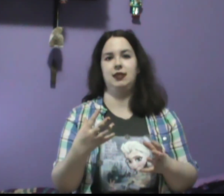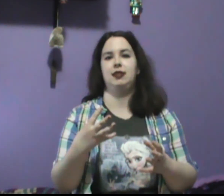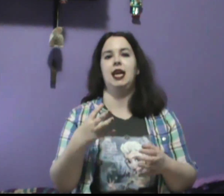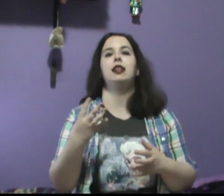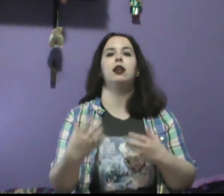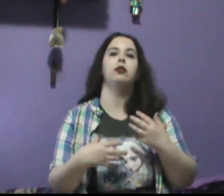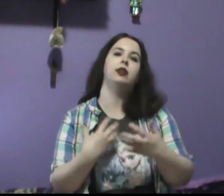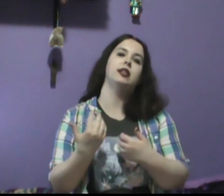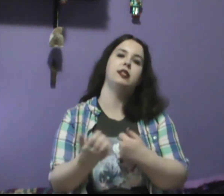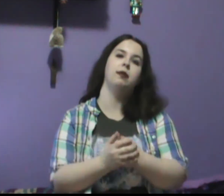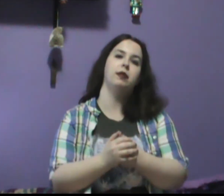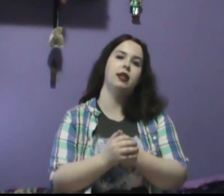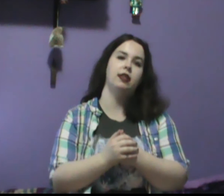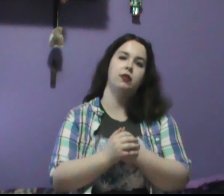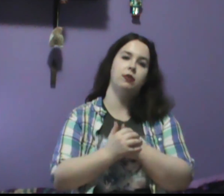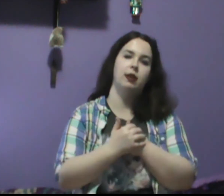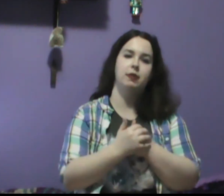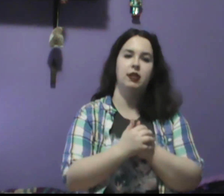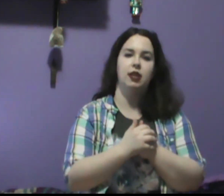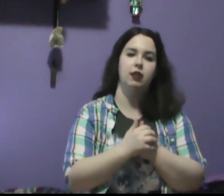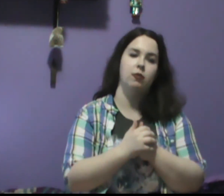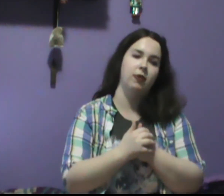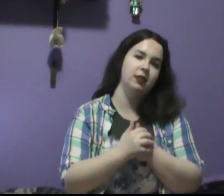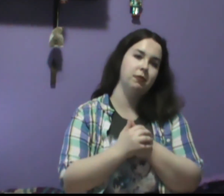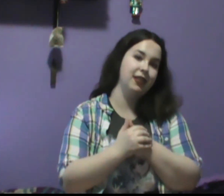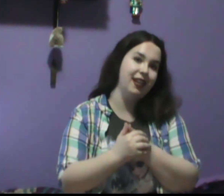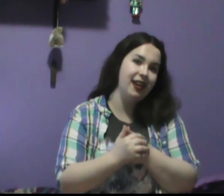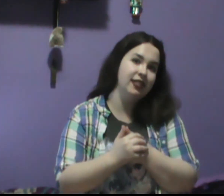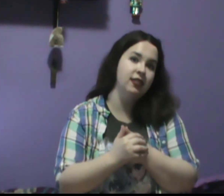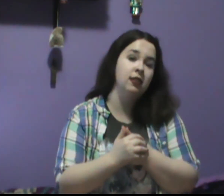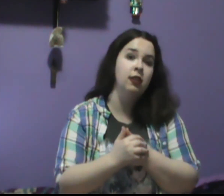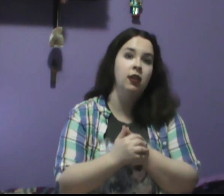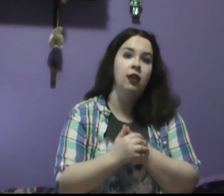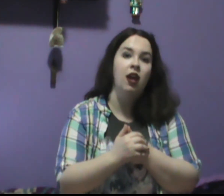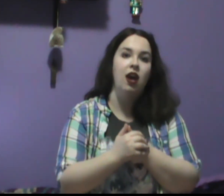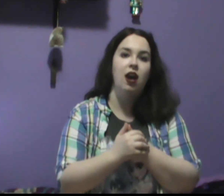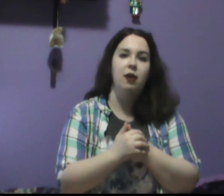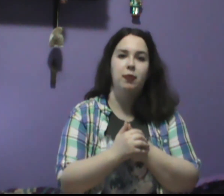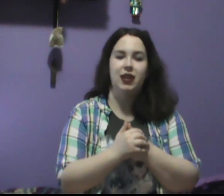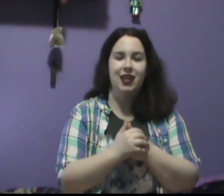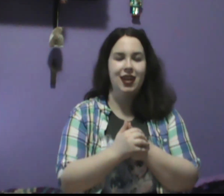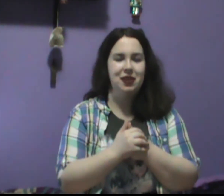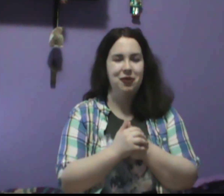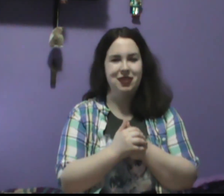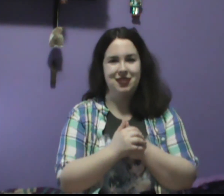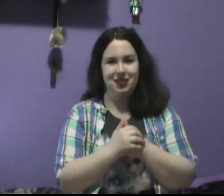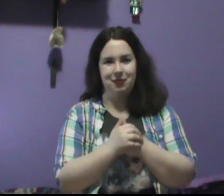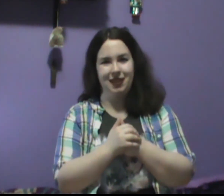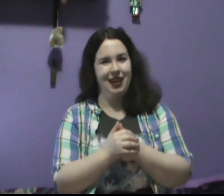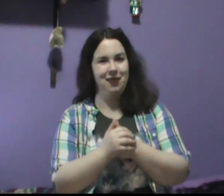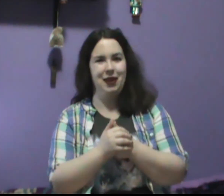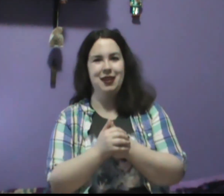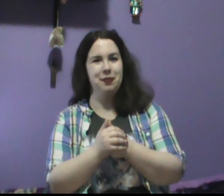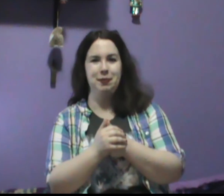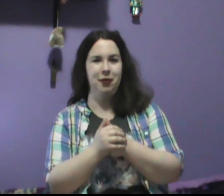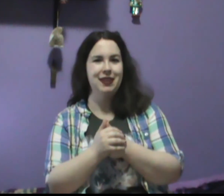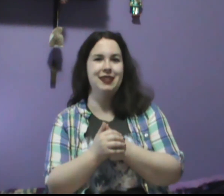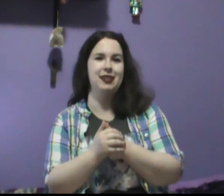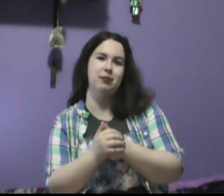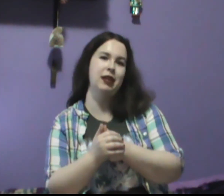that little dance number that the two of them did together was really nice. Uh, but again it was just really kind of random and pointless as well